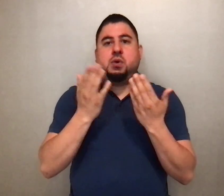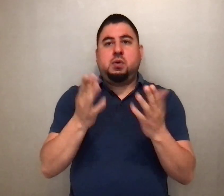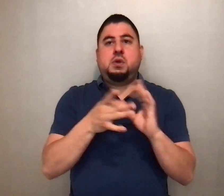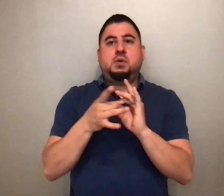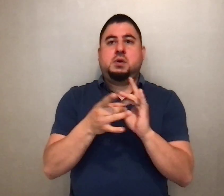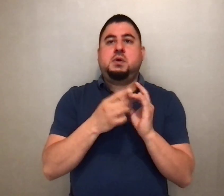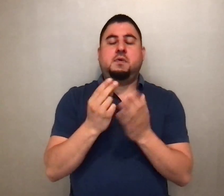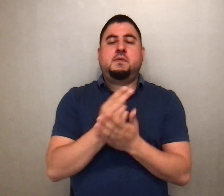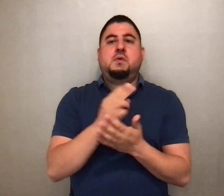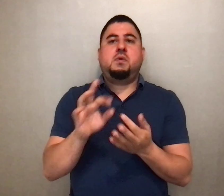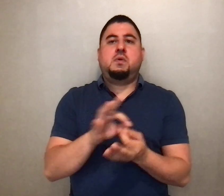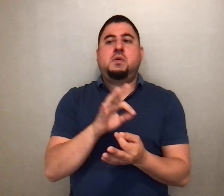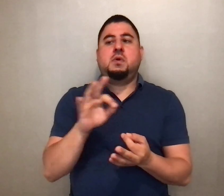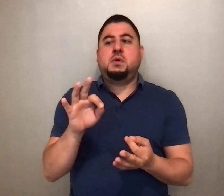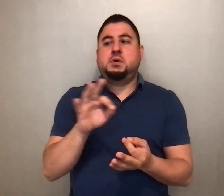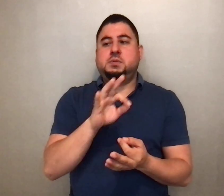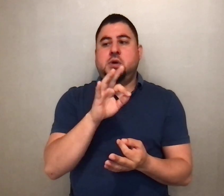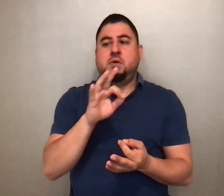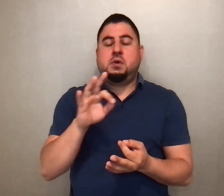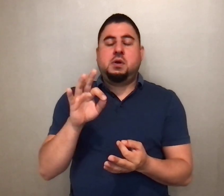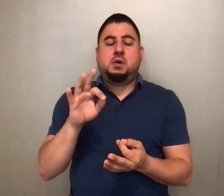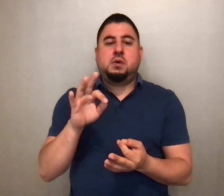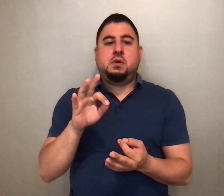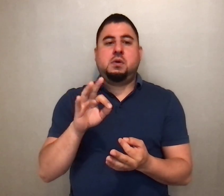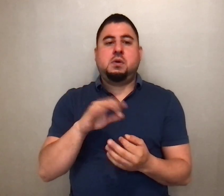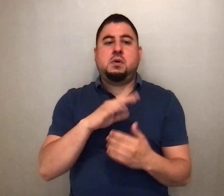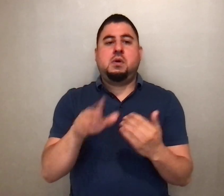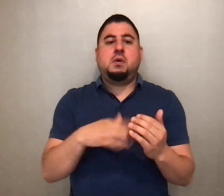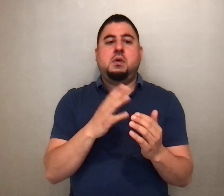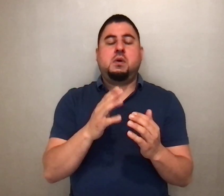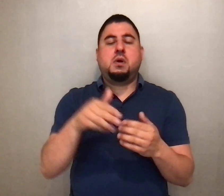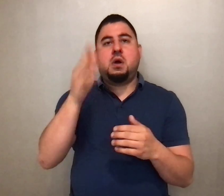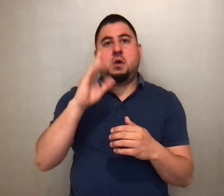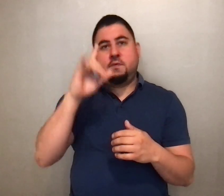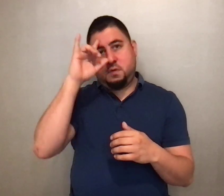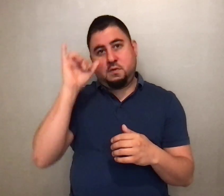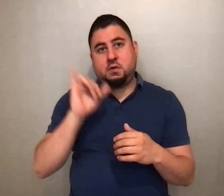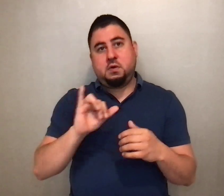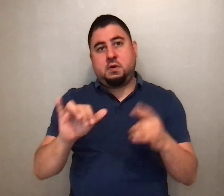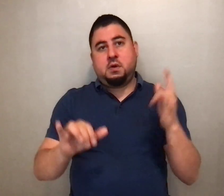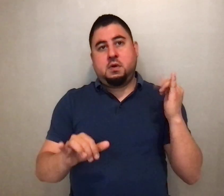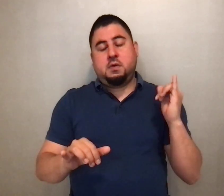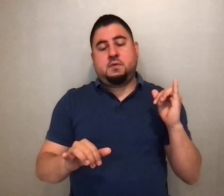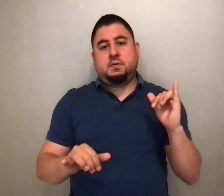in the unity of the Holy Spirit, God forever and ever.